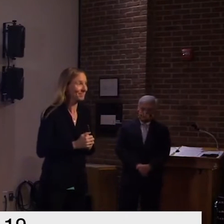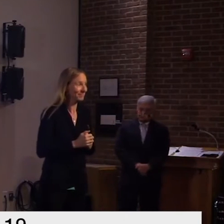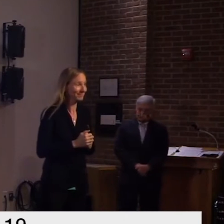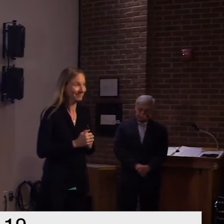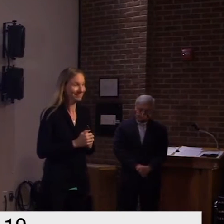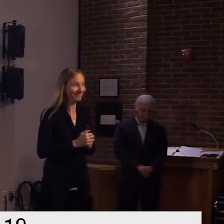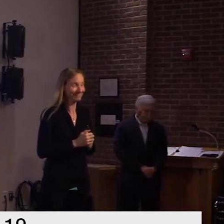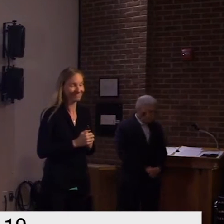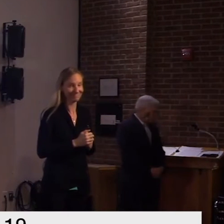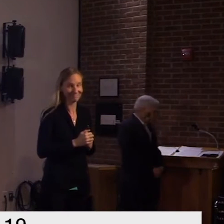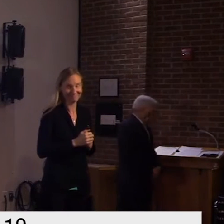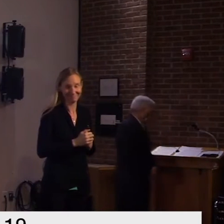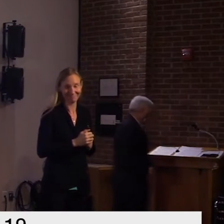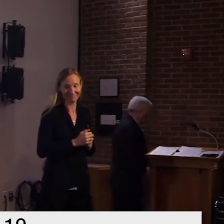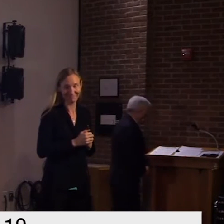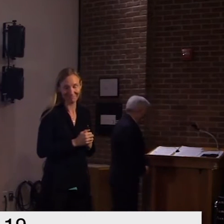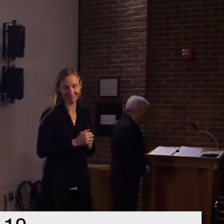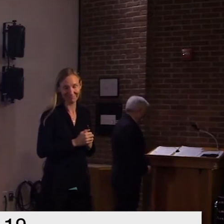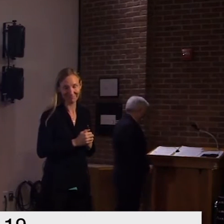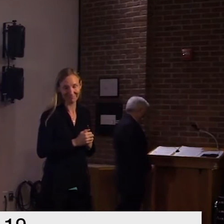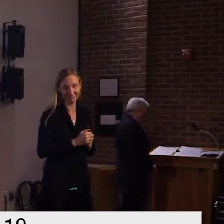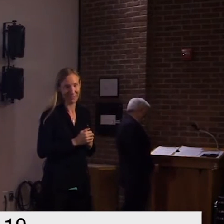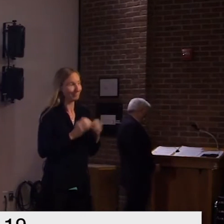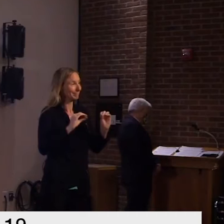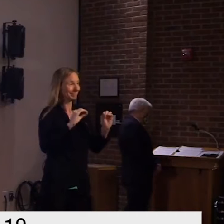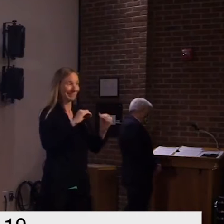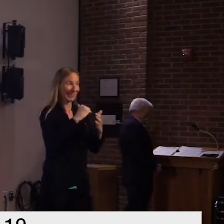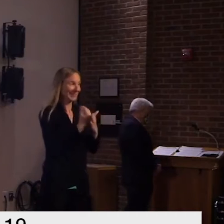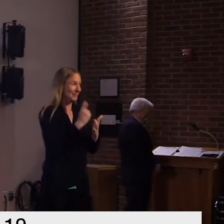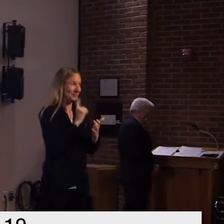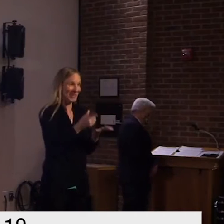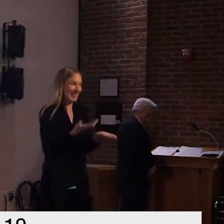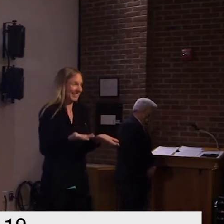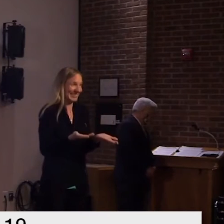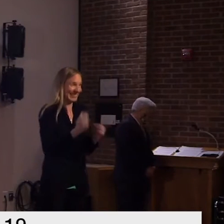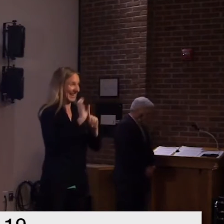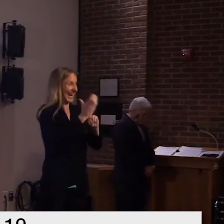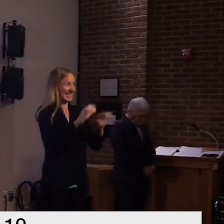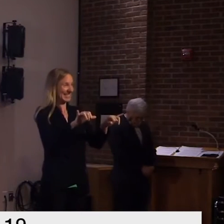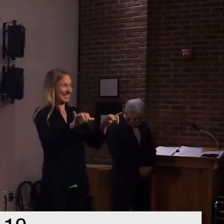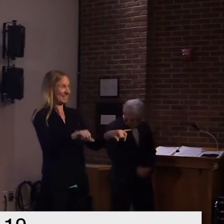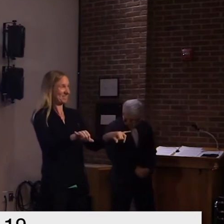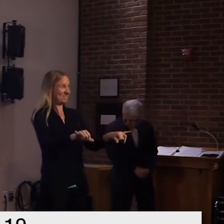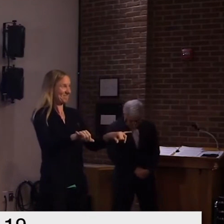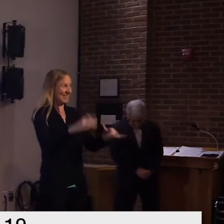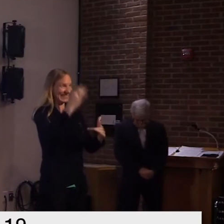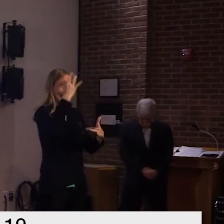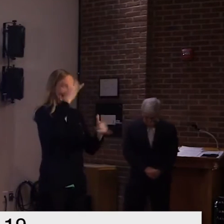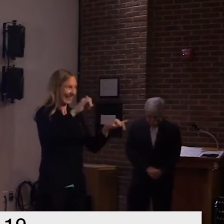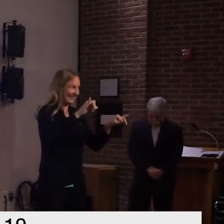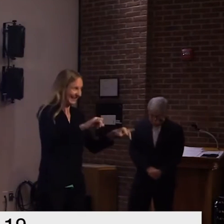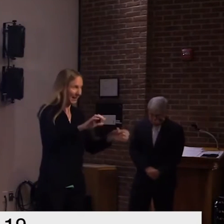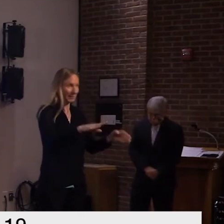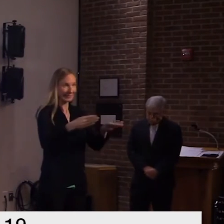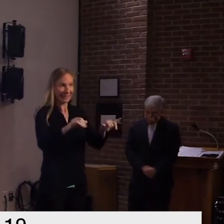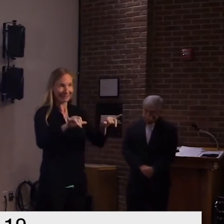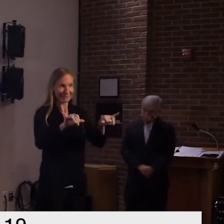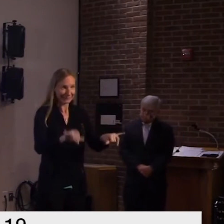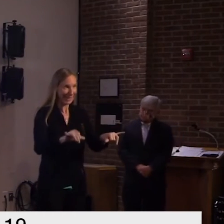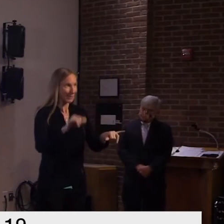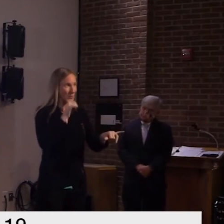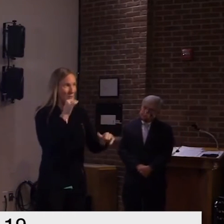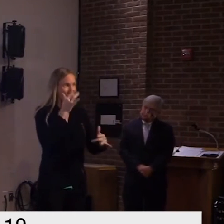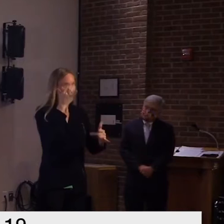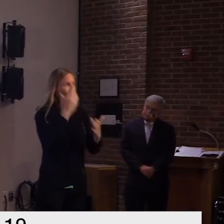to um anything new because cases have not changed we're continuing to